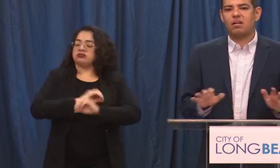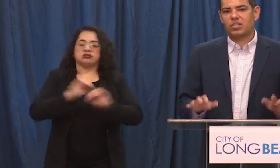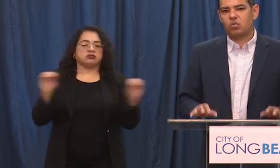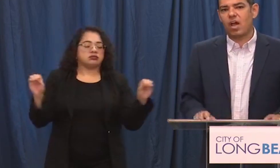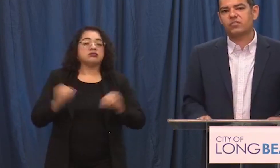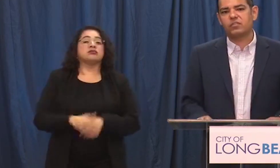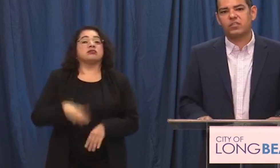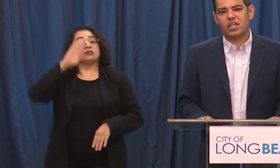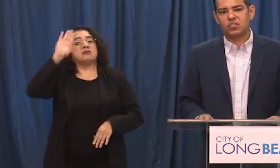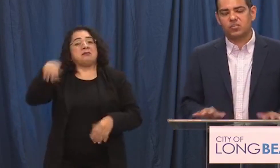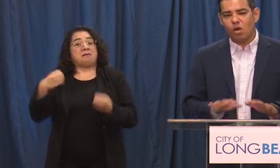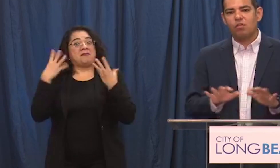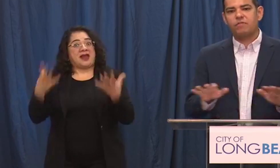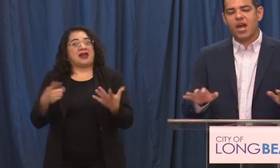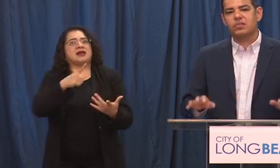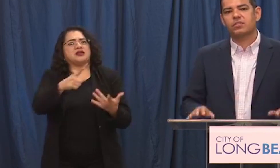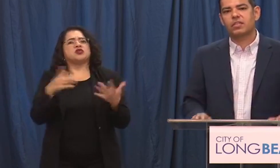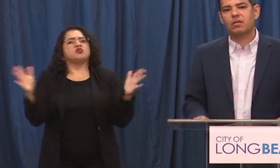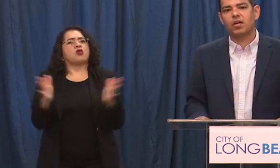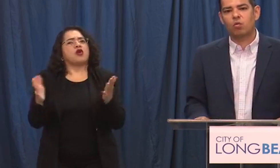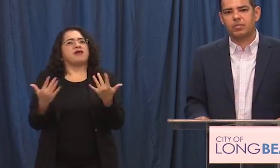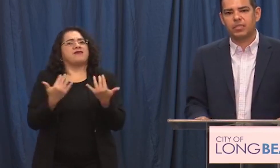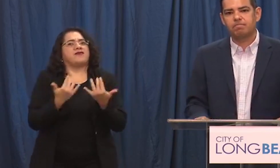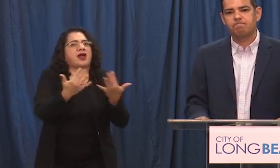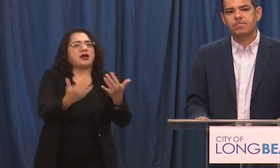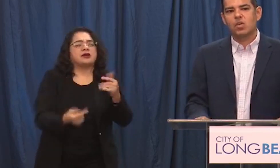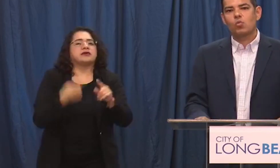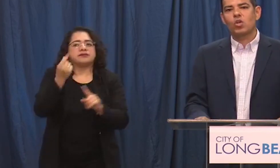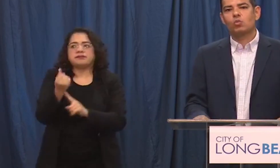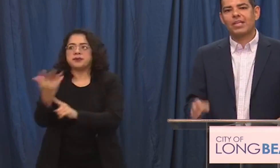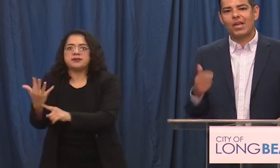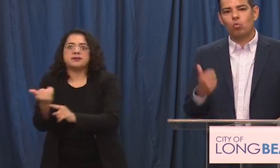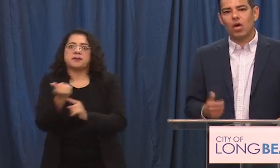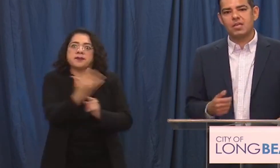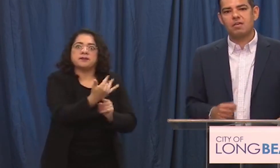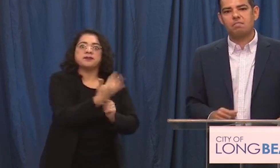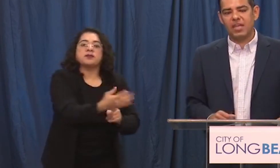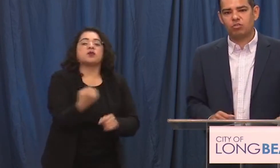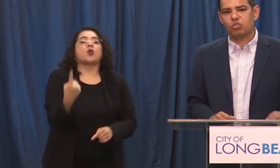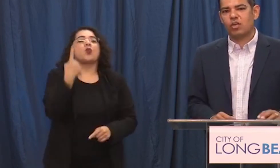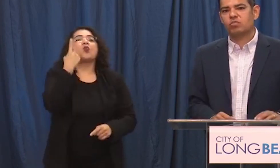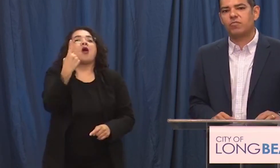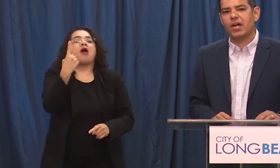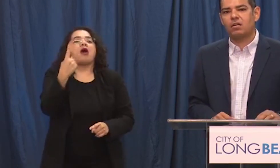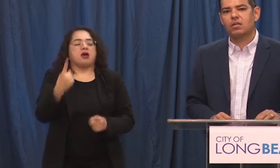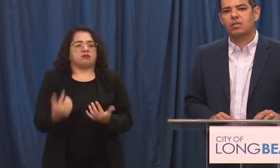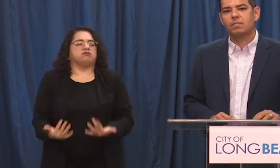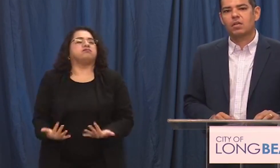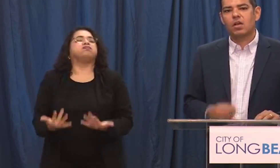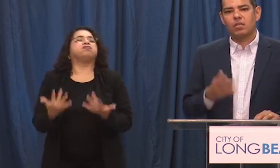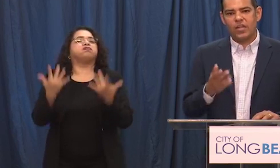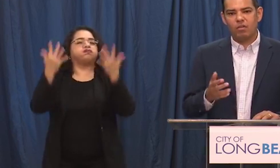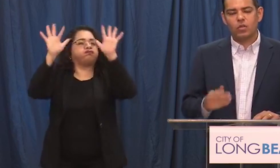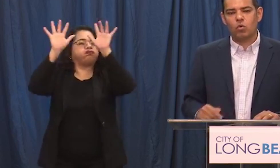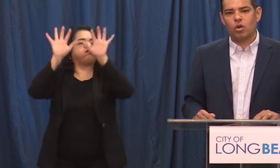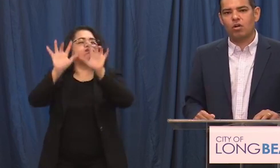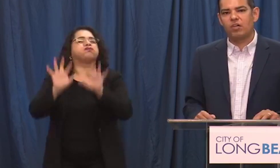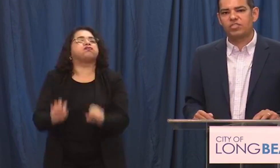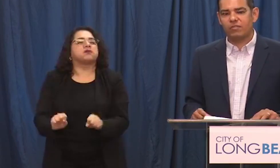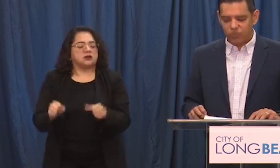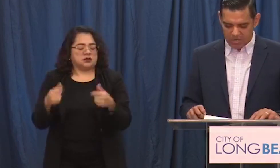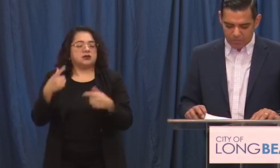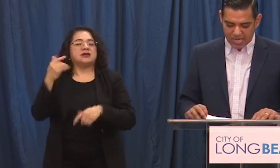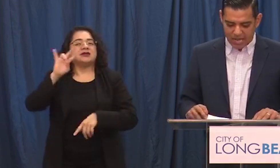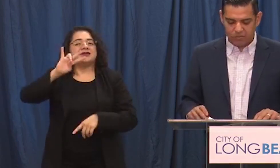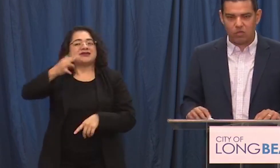lighting fires across the city and smaller fires erupted we only had one major structure fire there on the corner